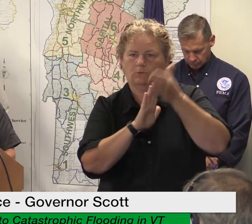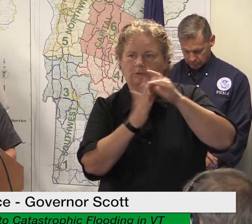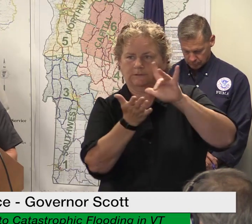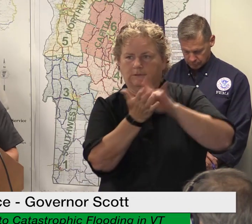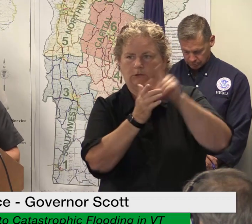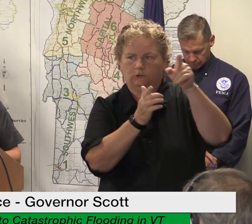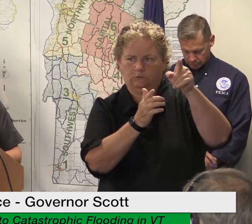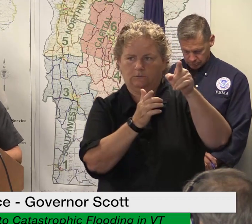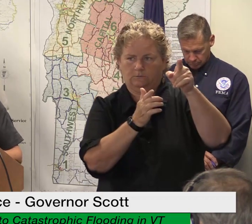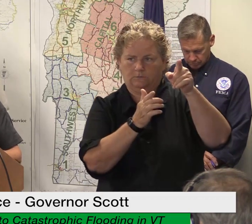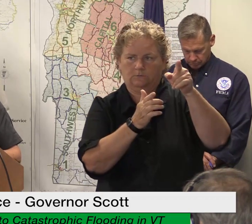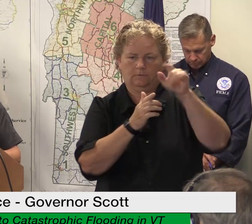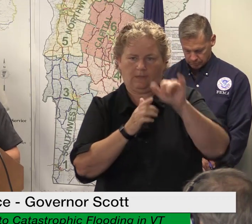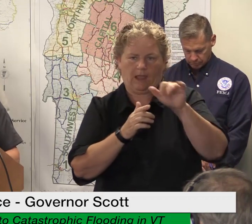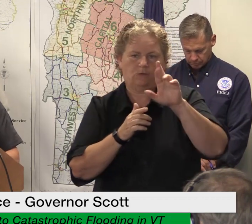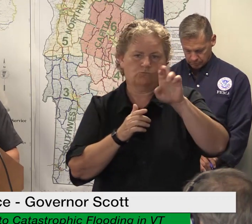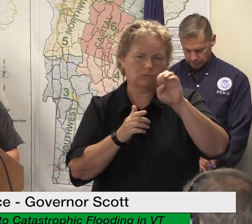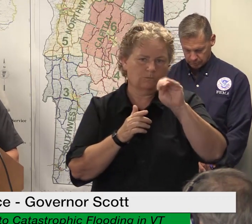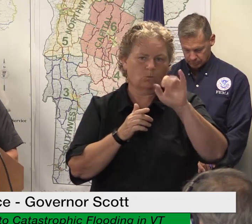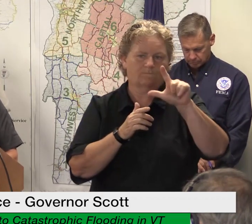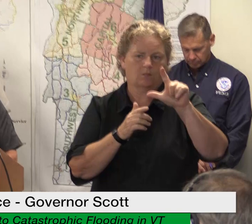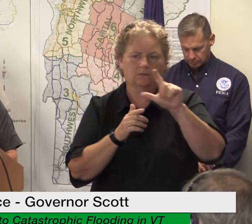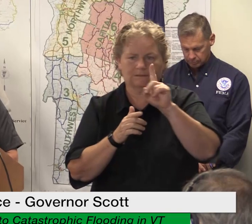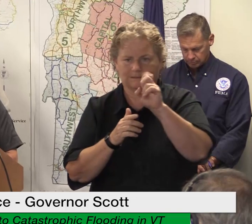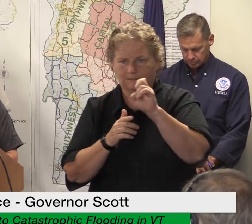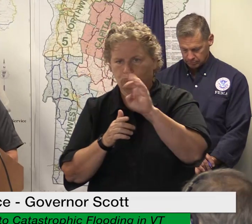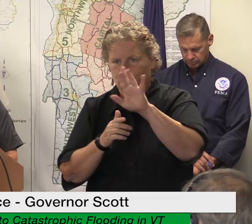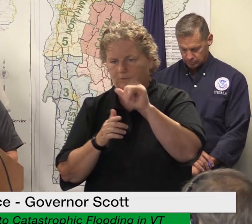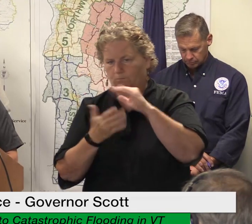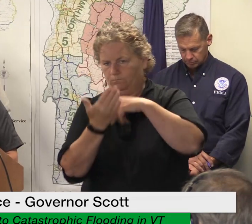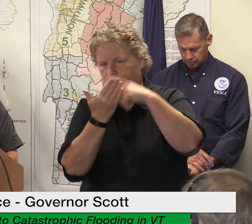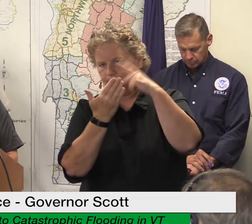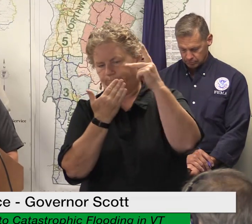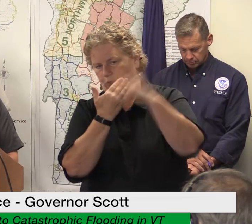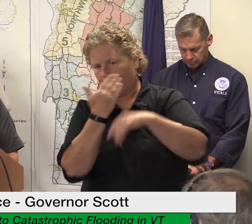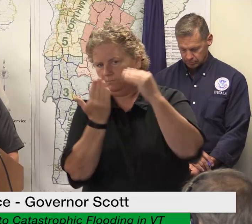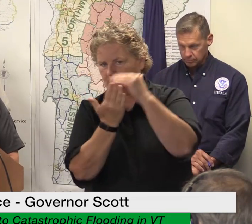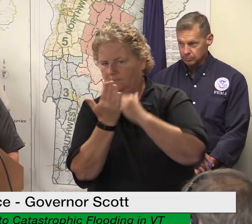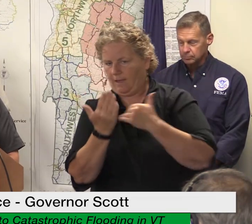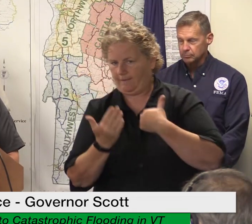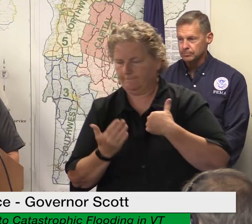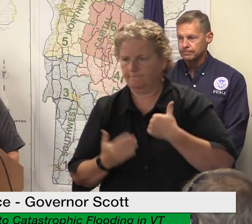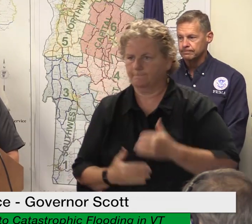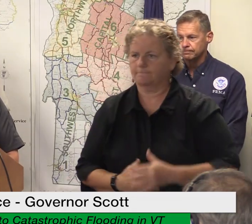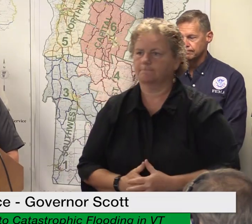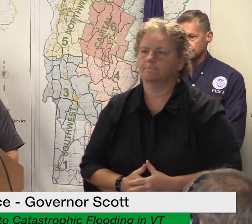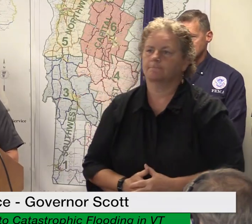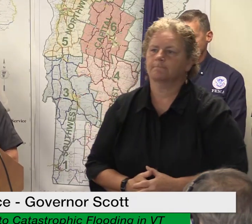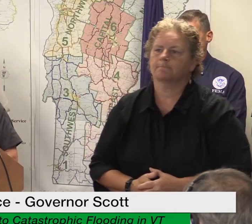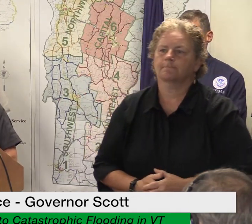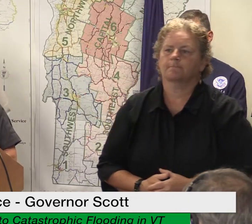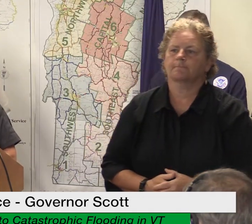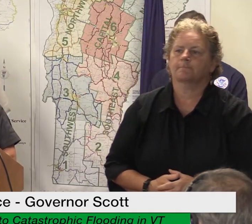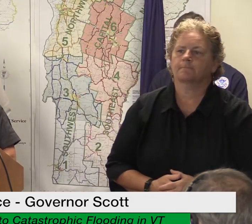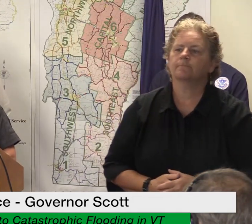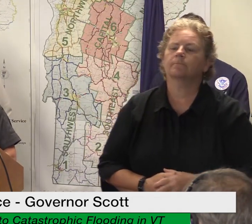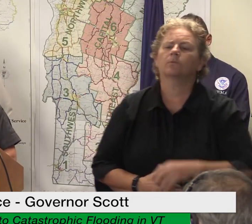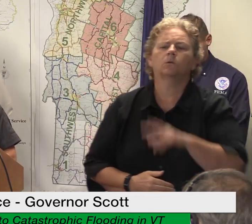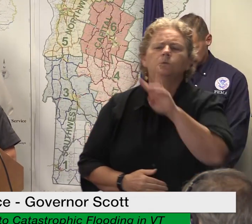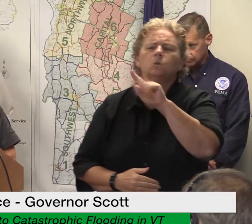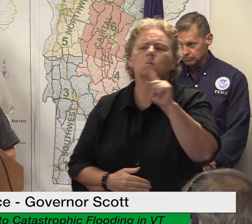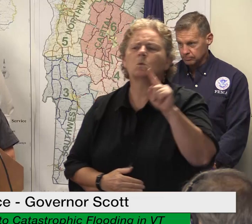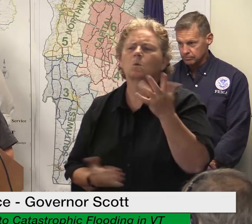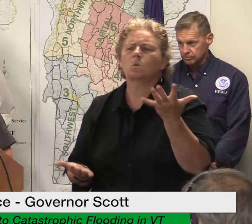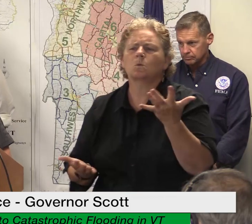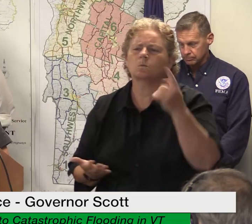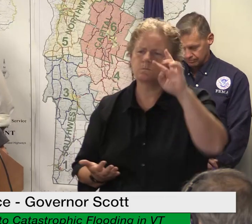i'd like to talk a little bit about 211 and then we're going to have a